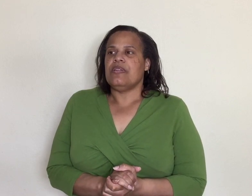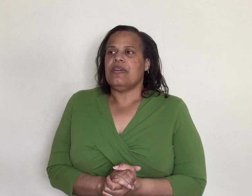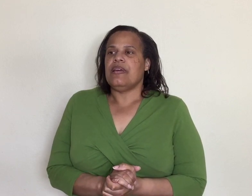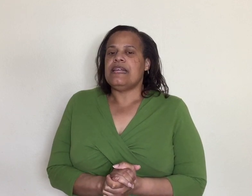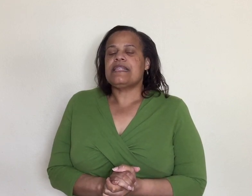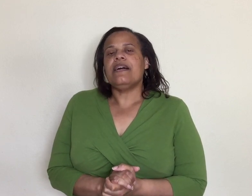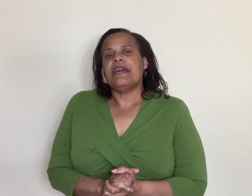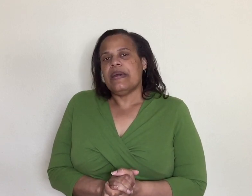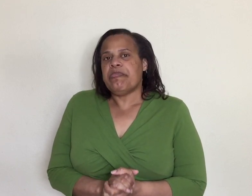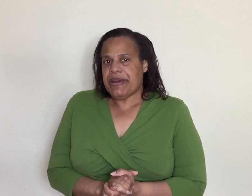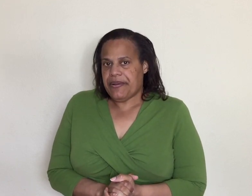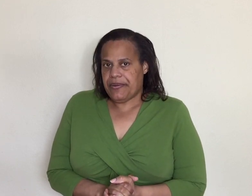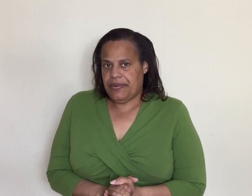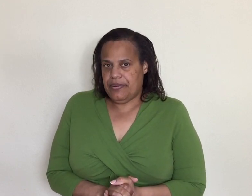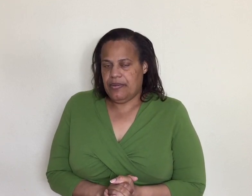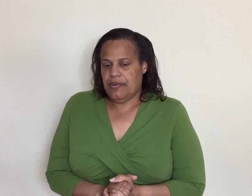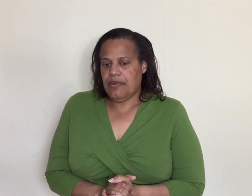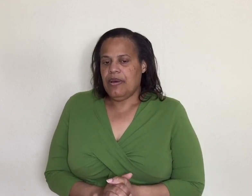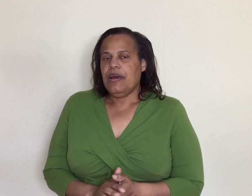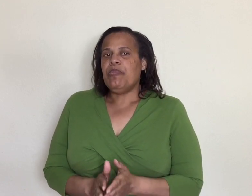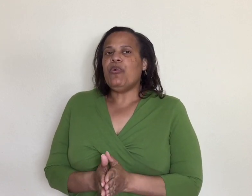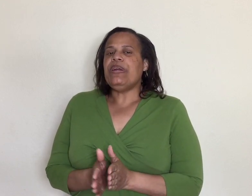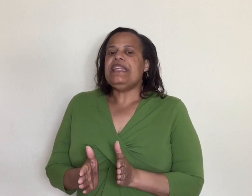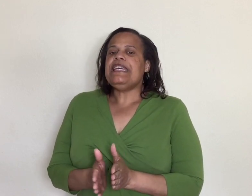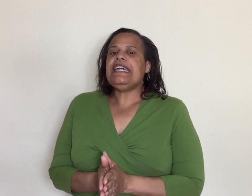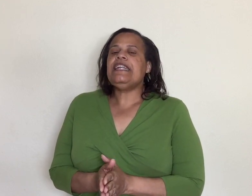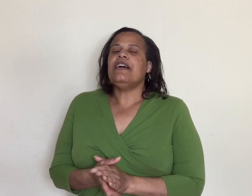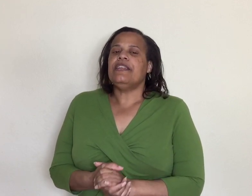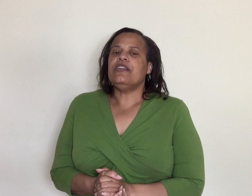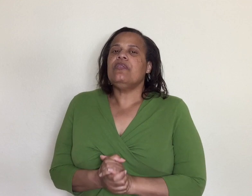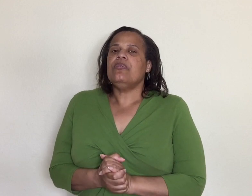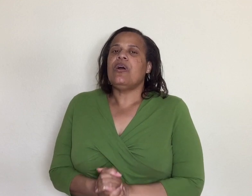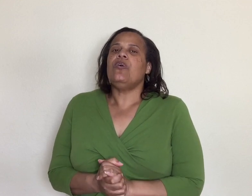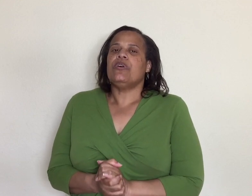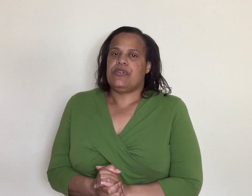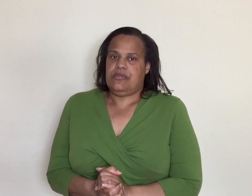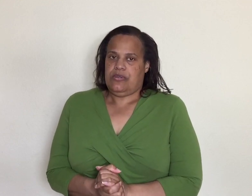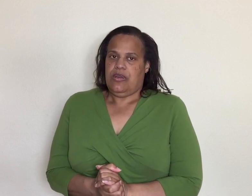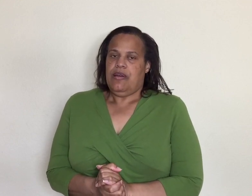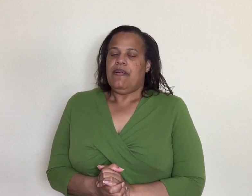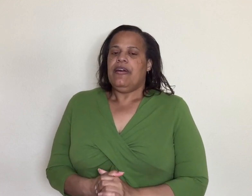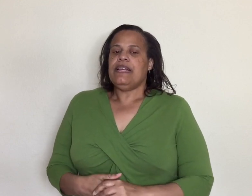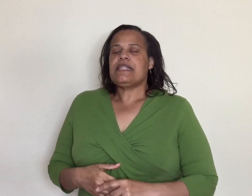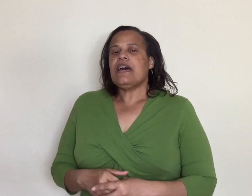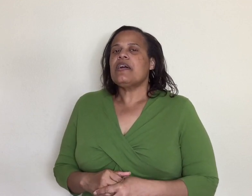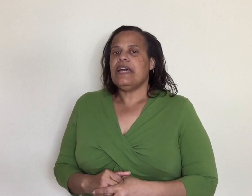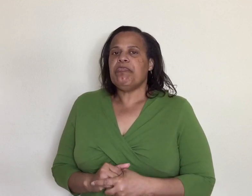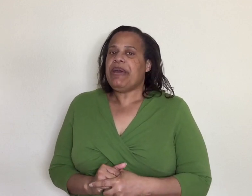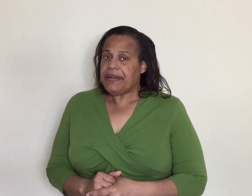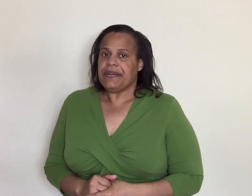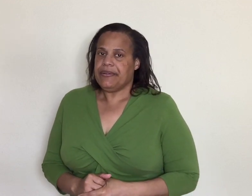it's gonna get better but we need a little longer it's gonna get better